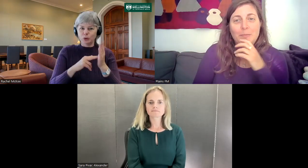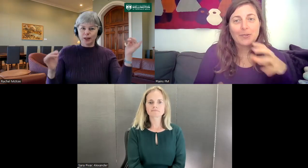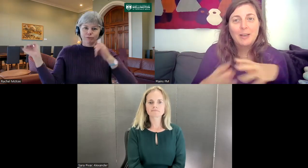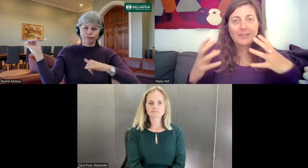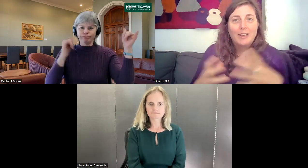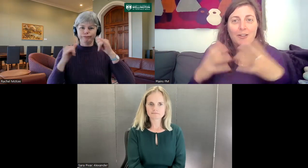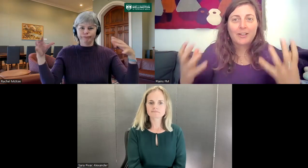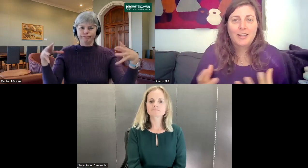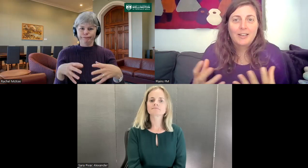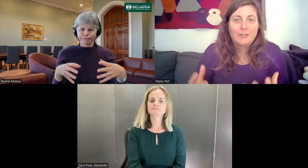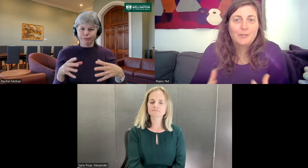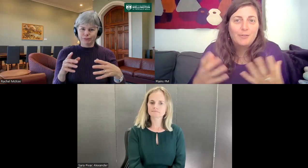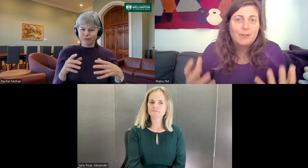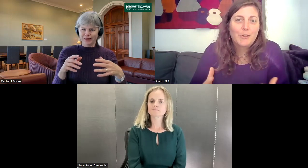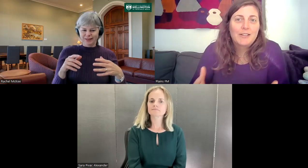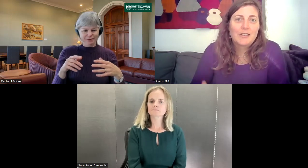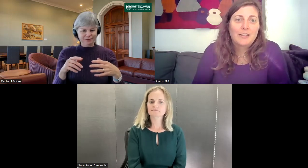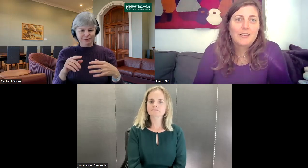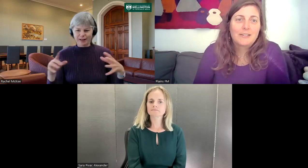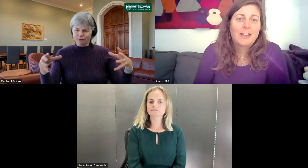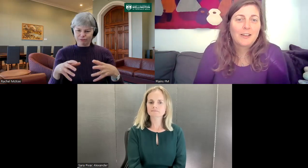coming together and sort of experiencing this together.